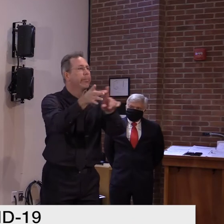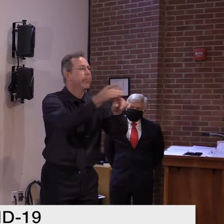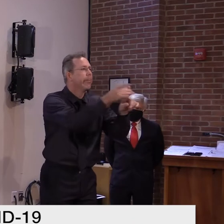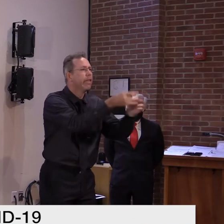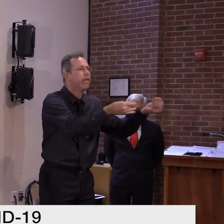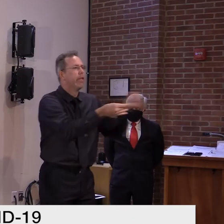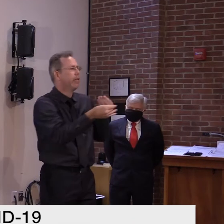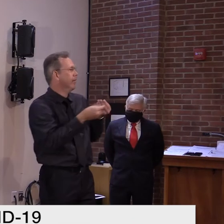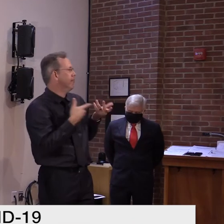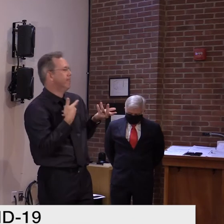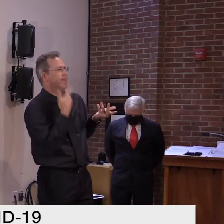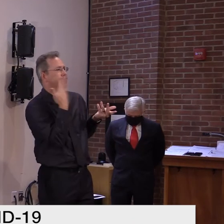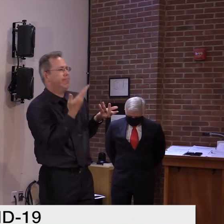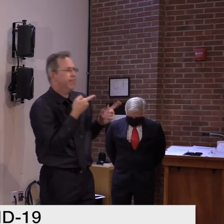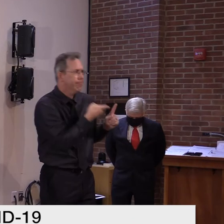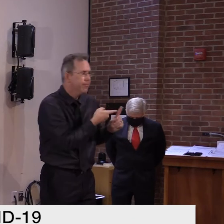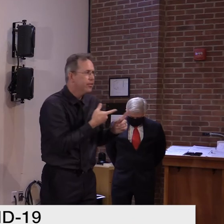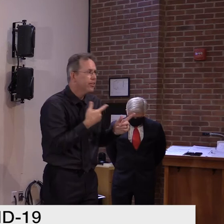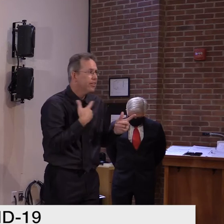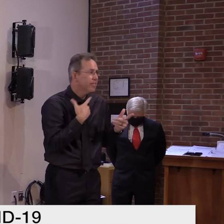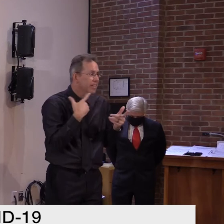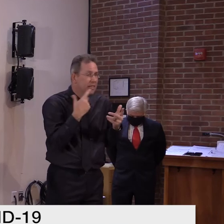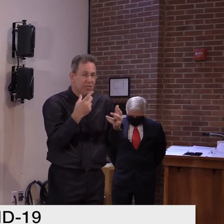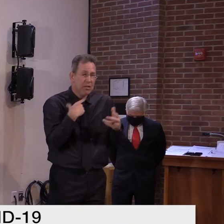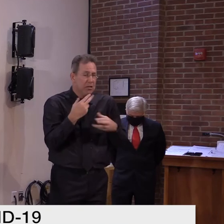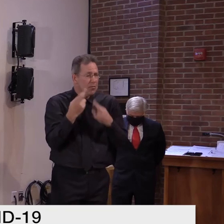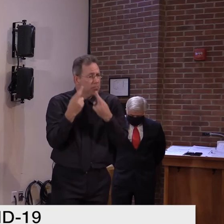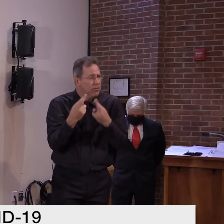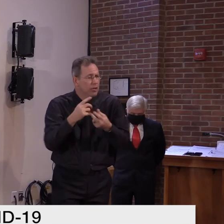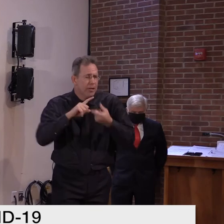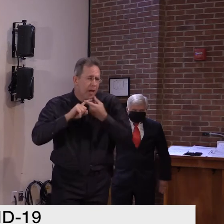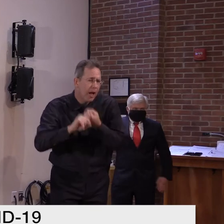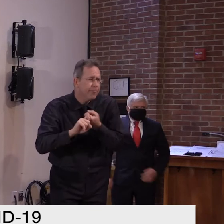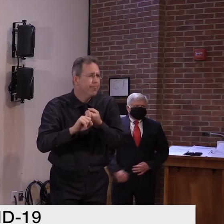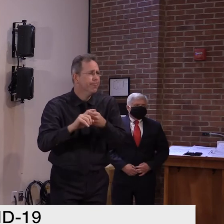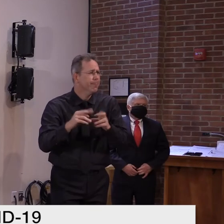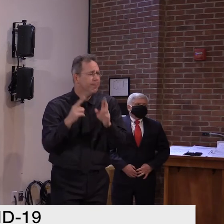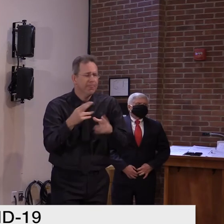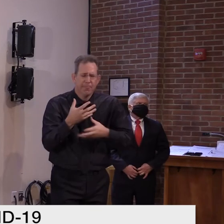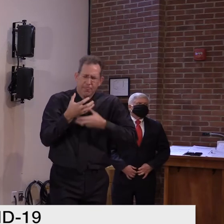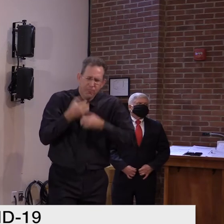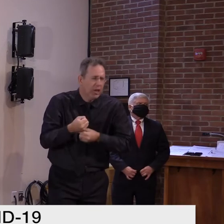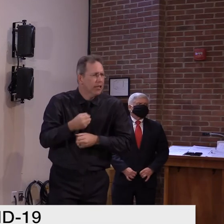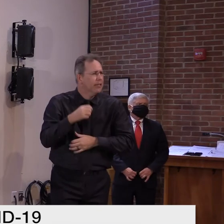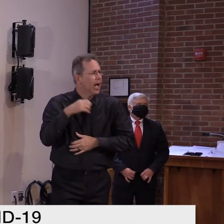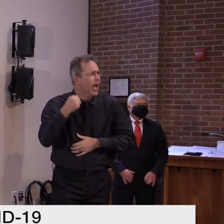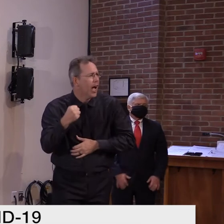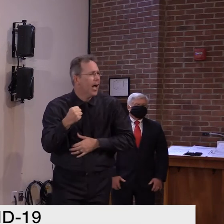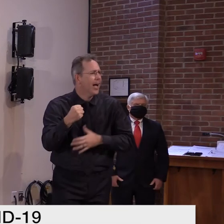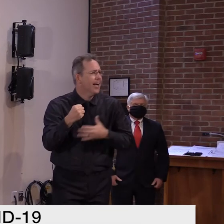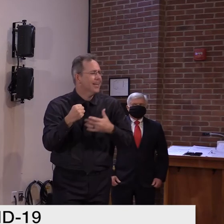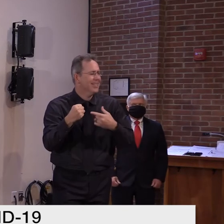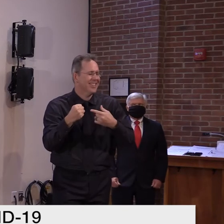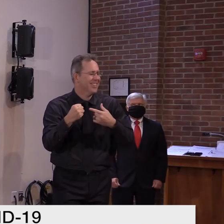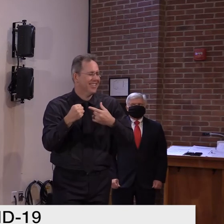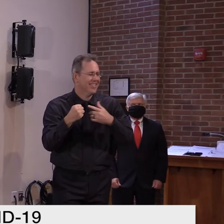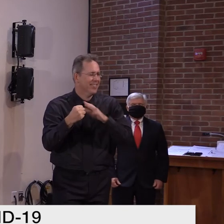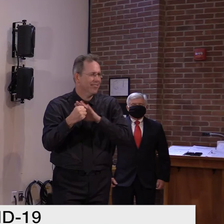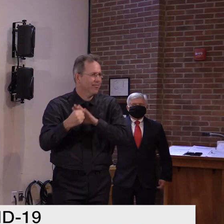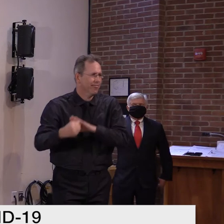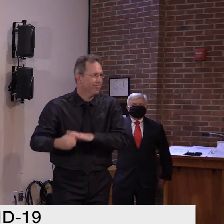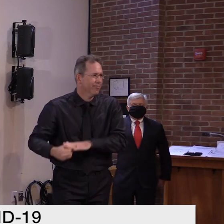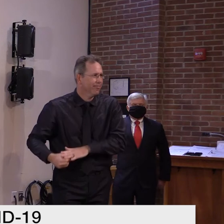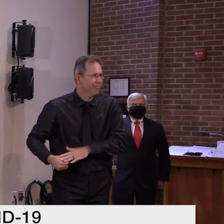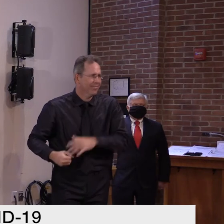would trust with your life at any other time in your existence. It just has to do with the reality of the virus